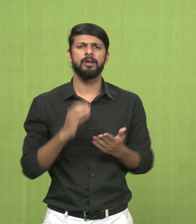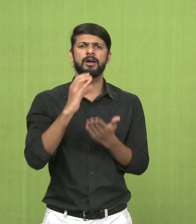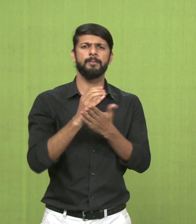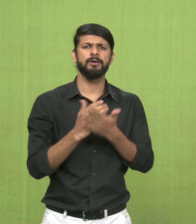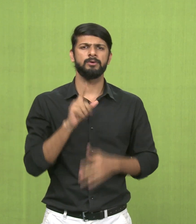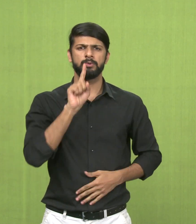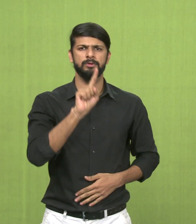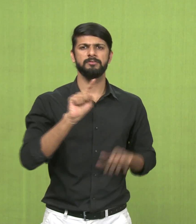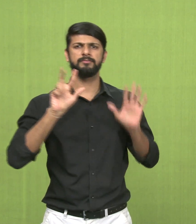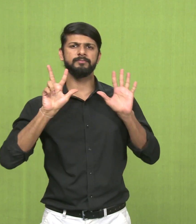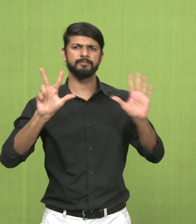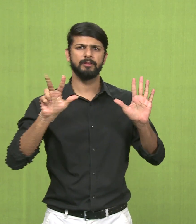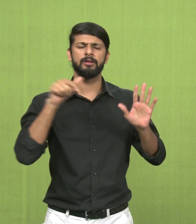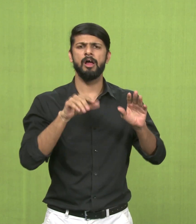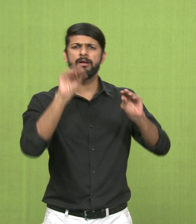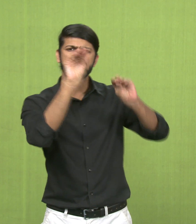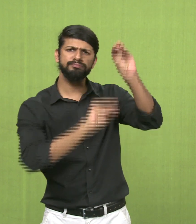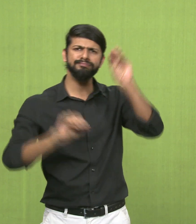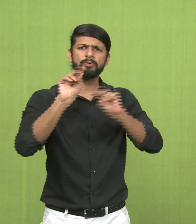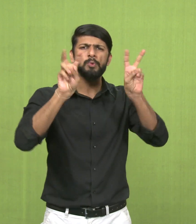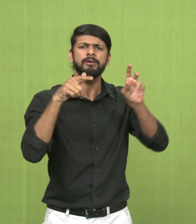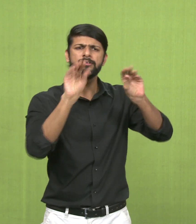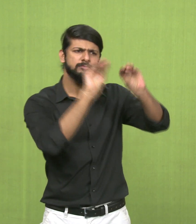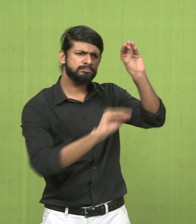This is lesson number eighteen composition,